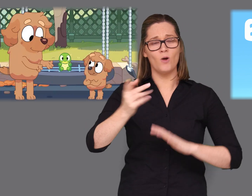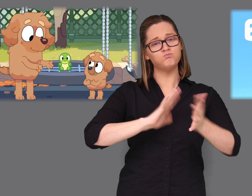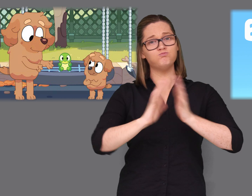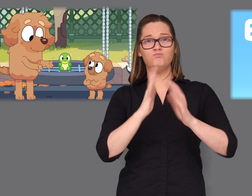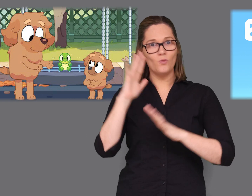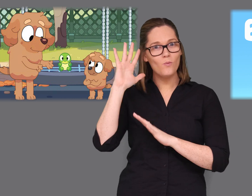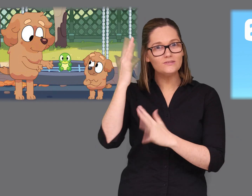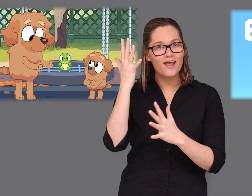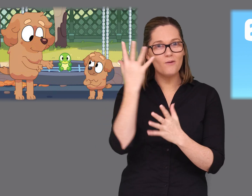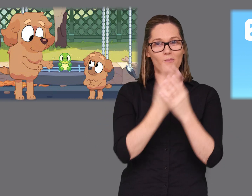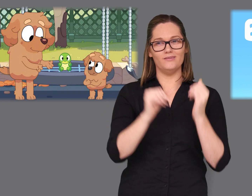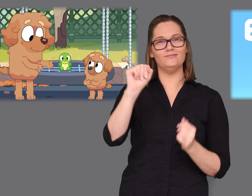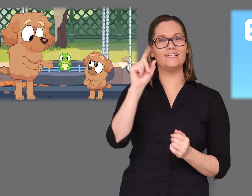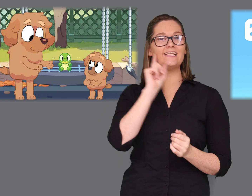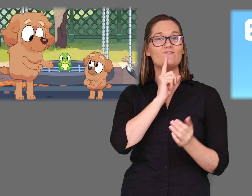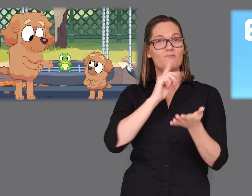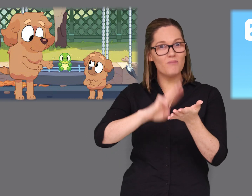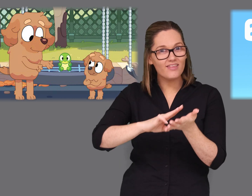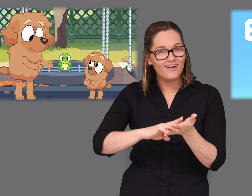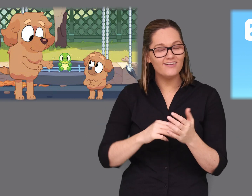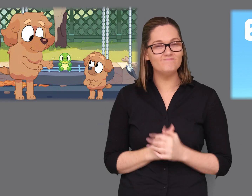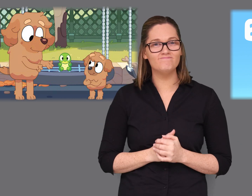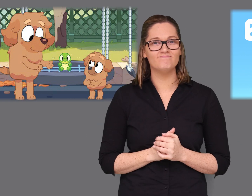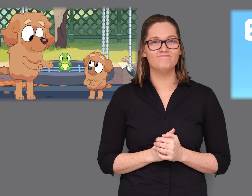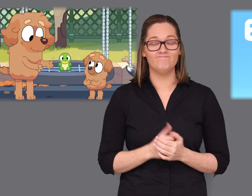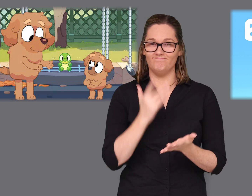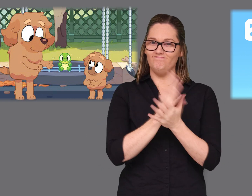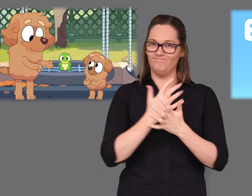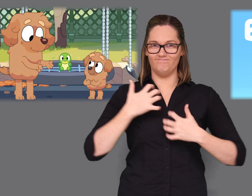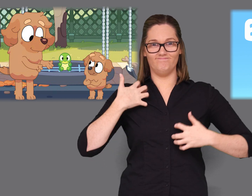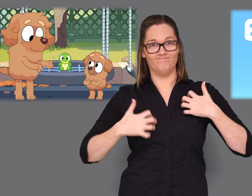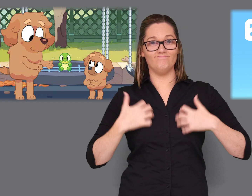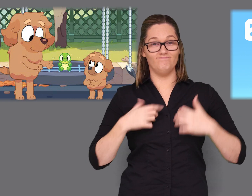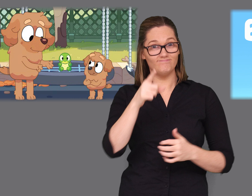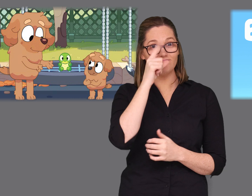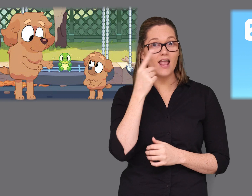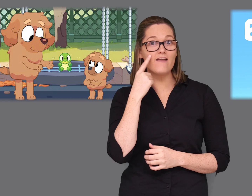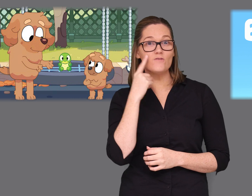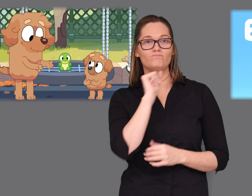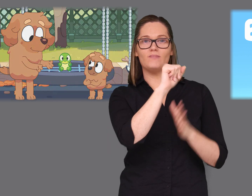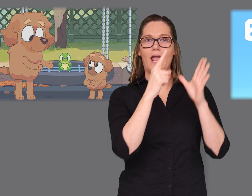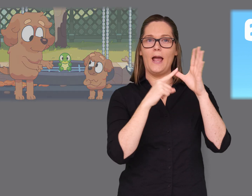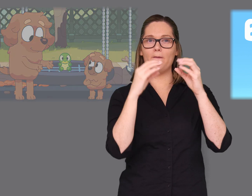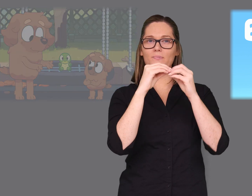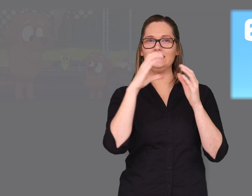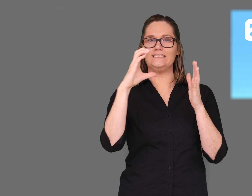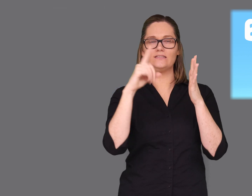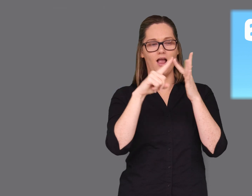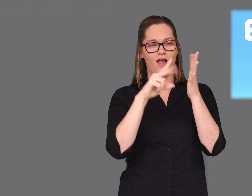Auslan to communicate with his hearing mother. It's so exciting. You can watch Bluey on ABC